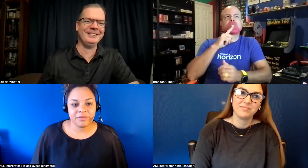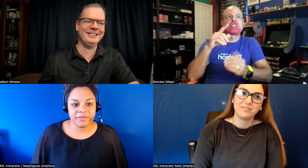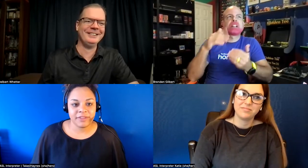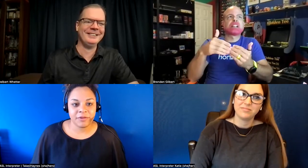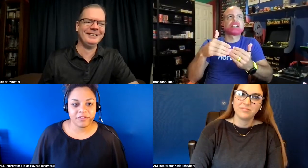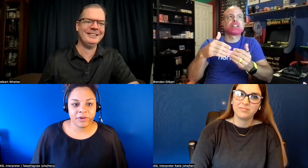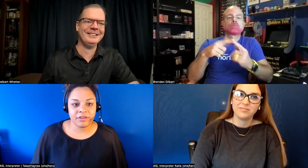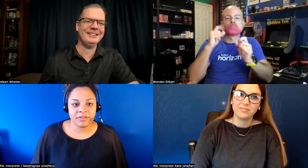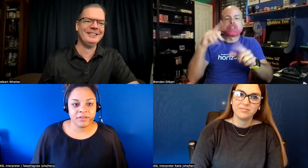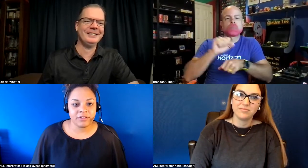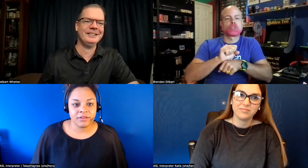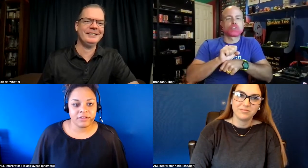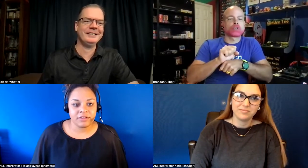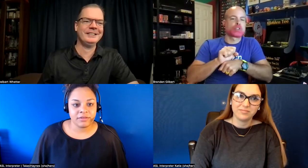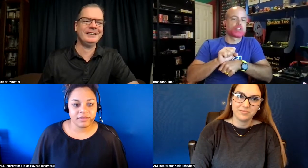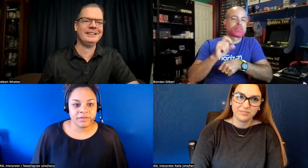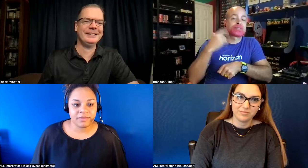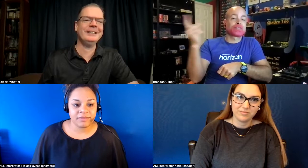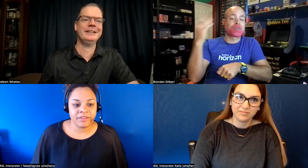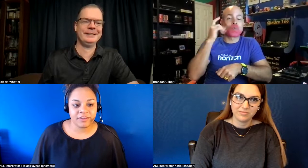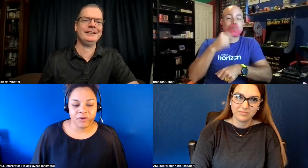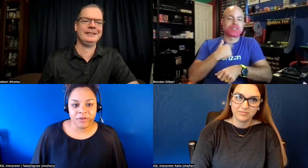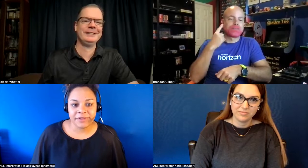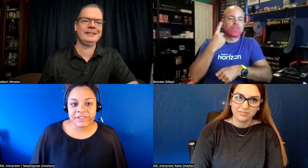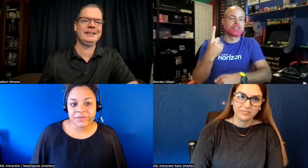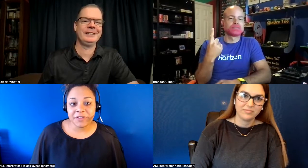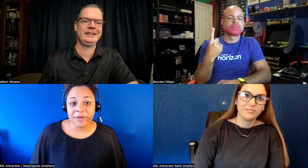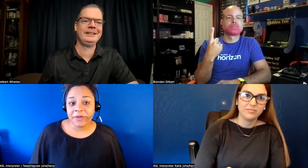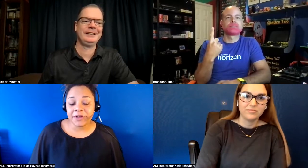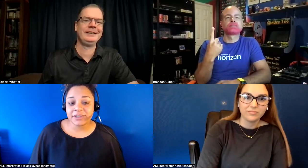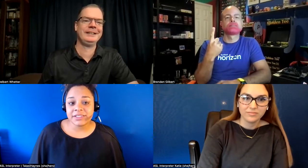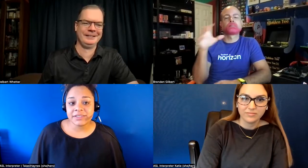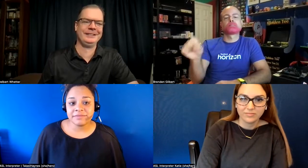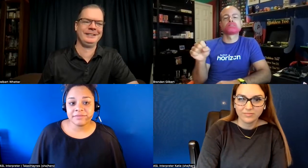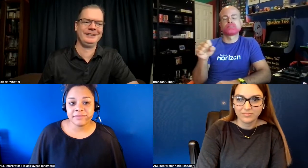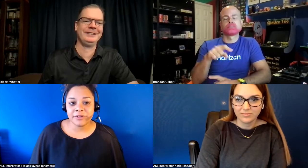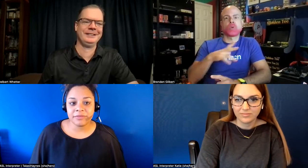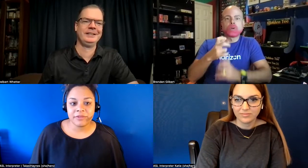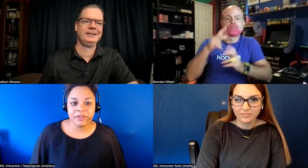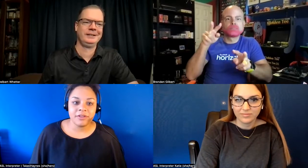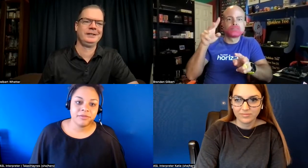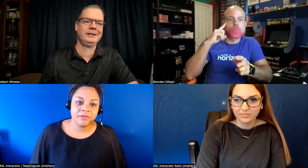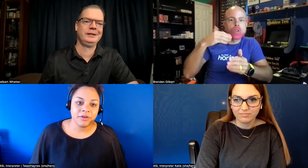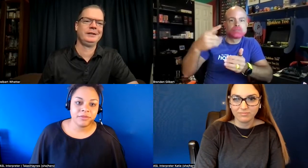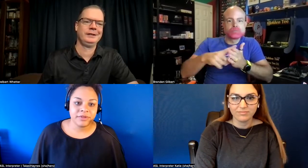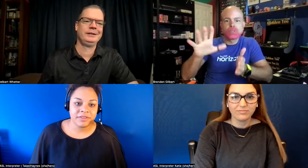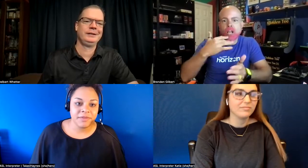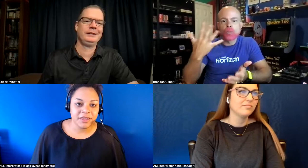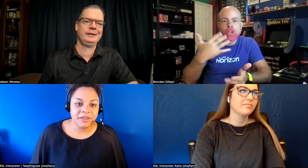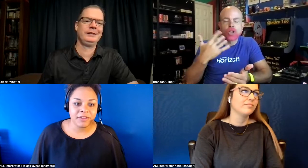keep it a surprise easy to show up and surprise people at work because you know they'll know it's me and then